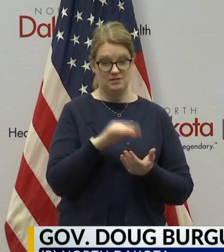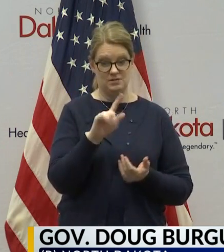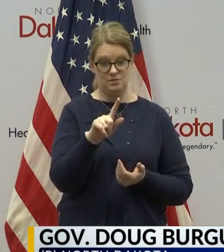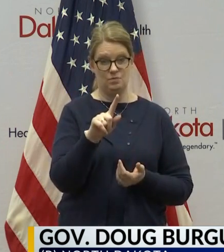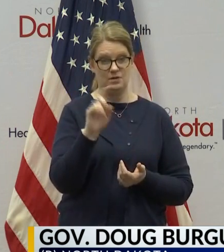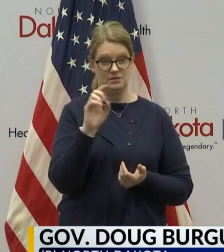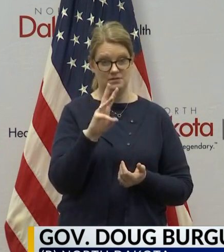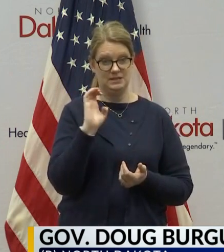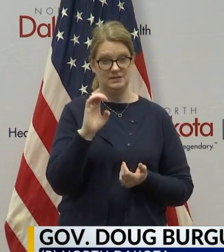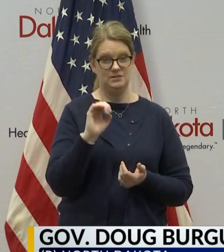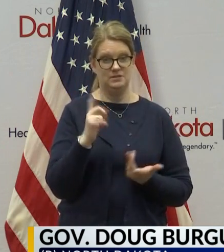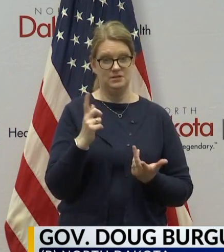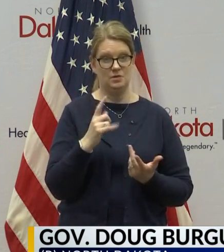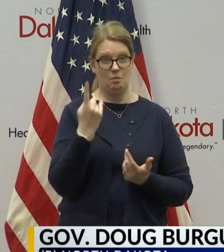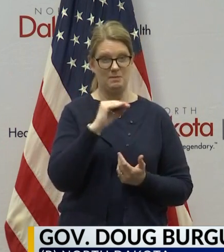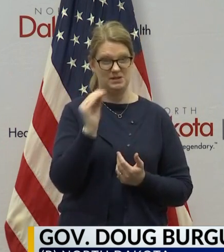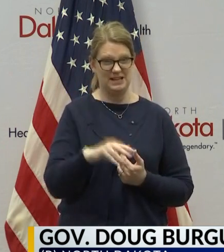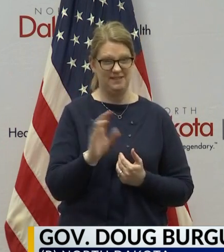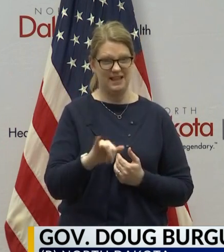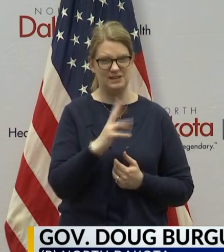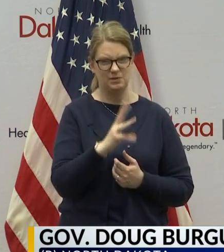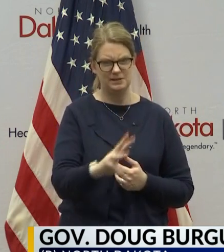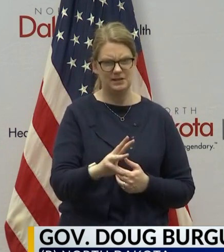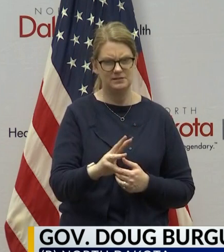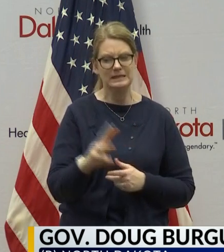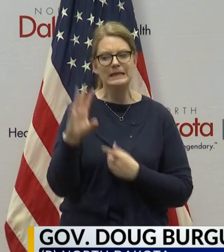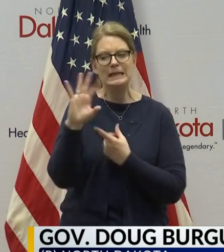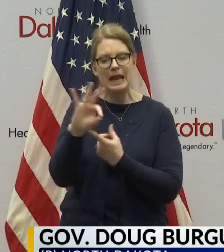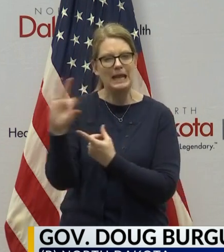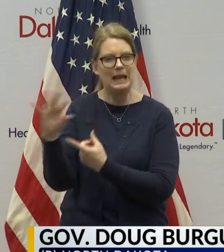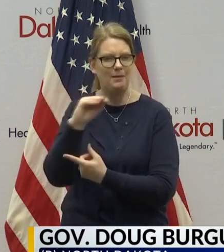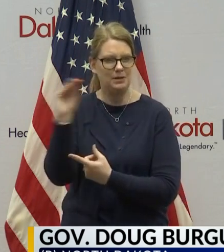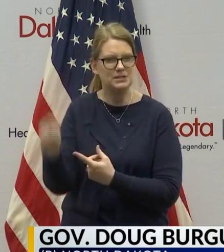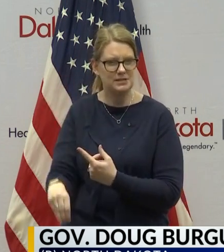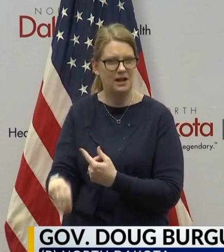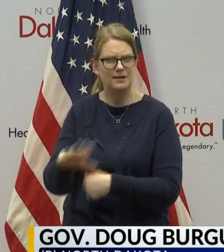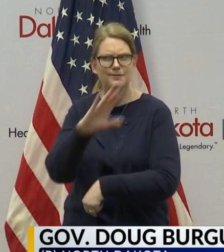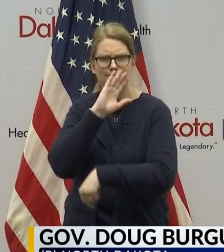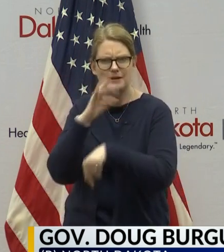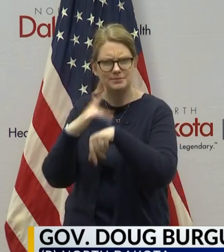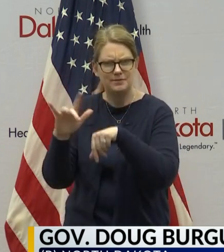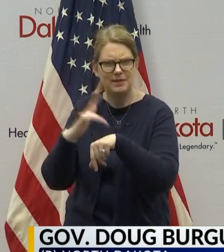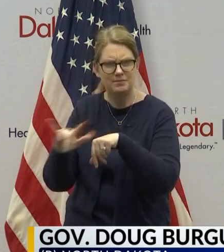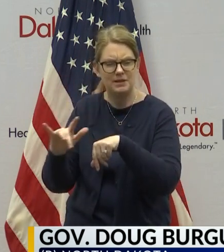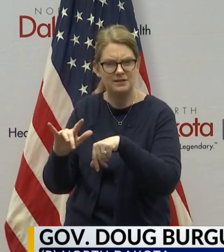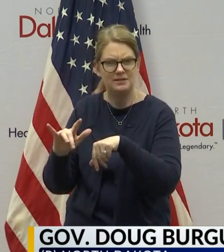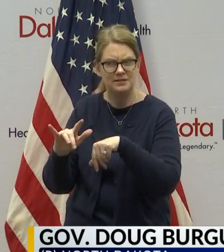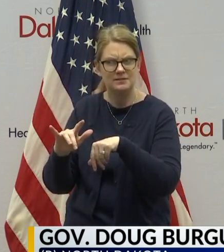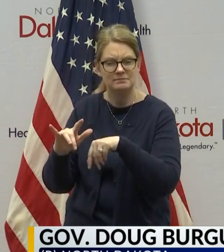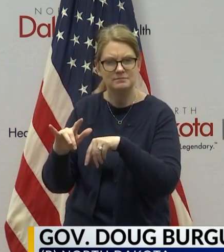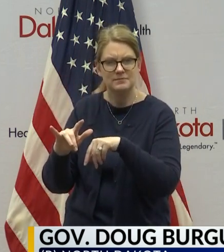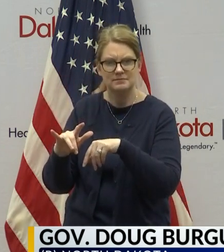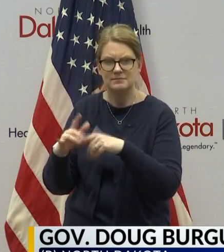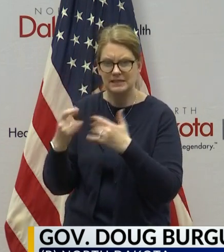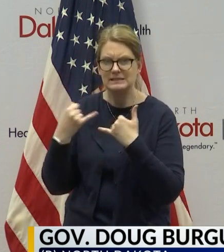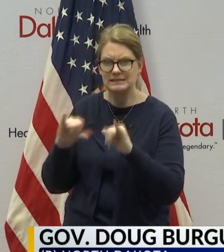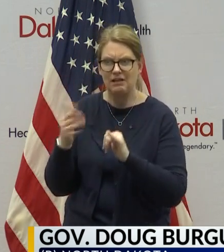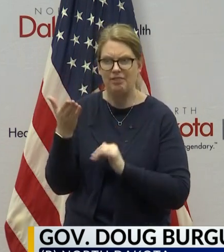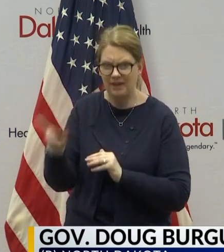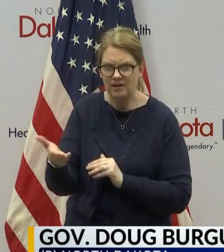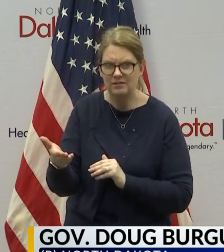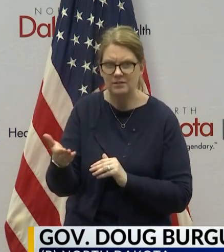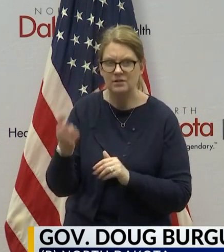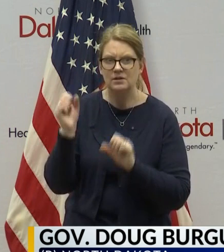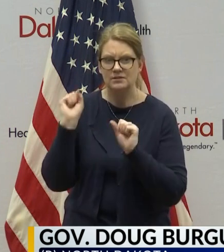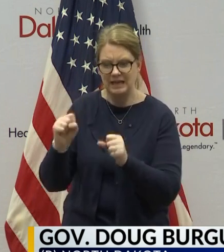26. We've got 99% of our potential hospital capacity still available in our